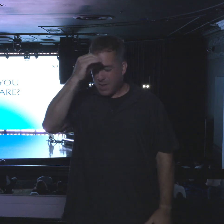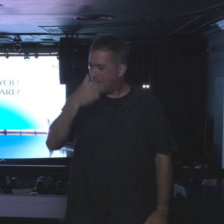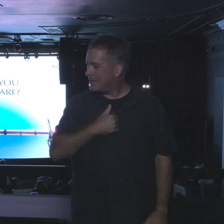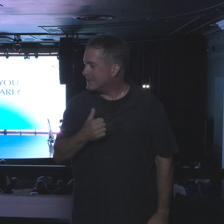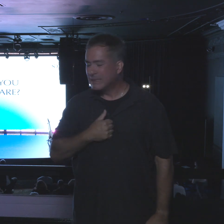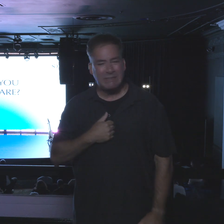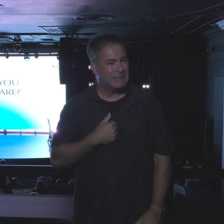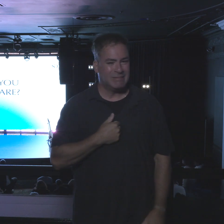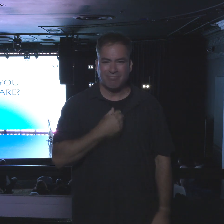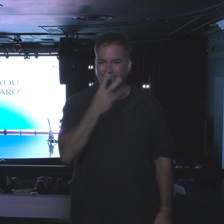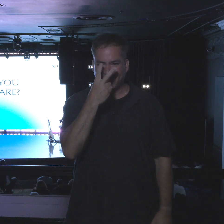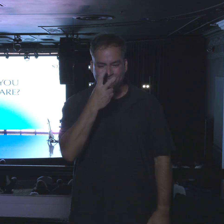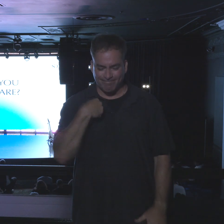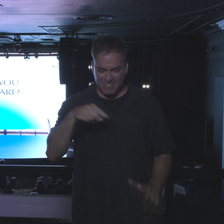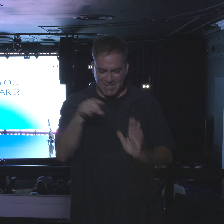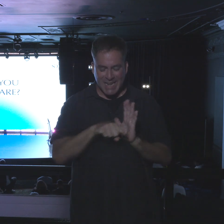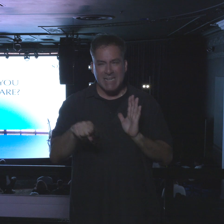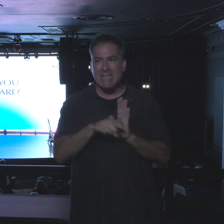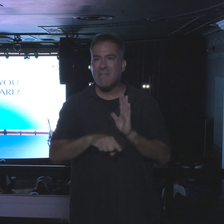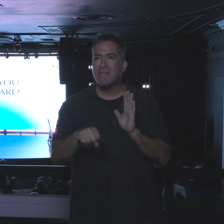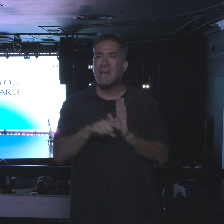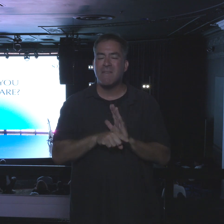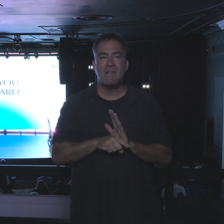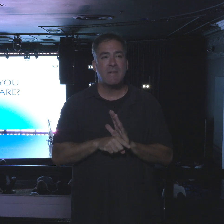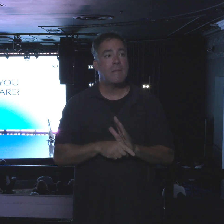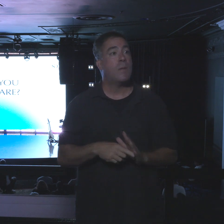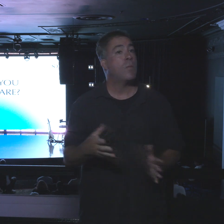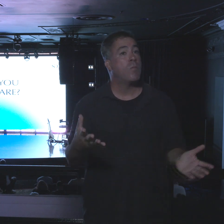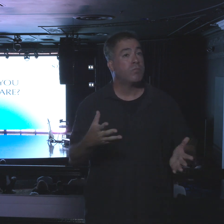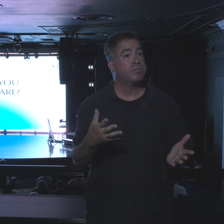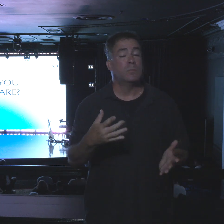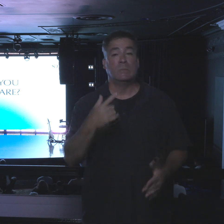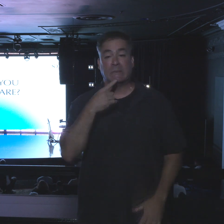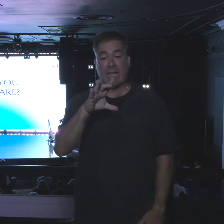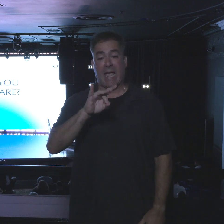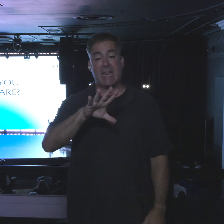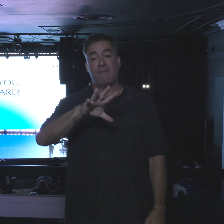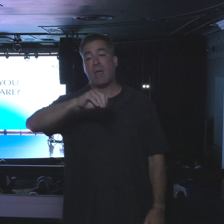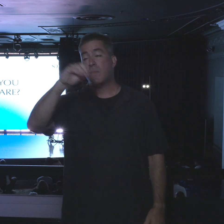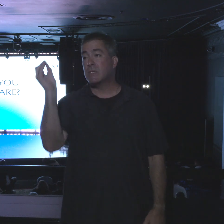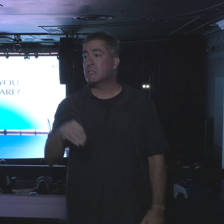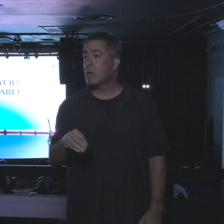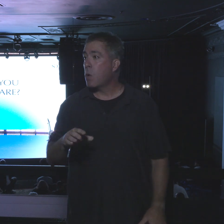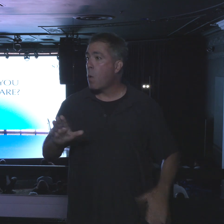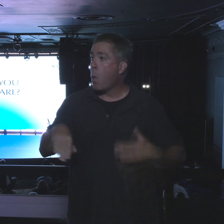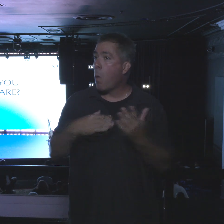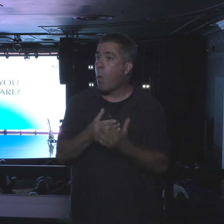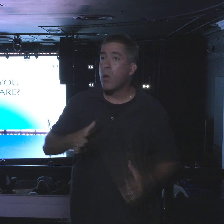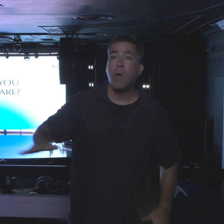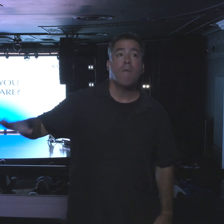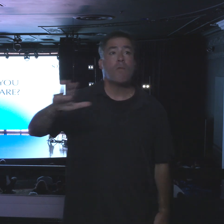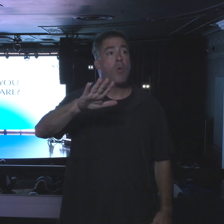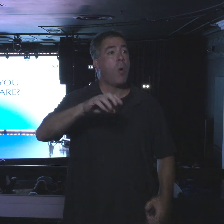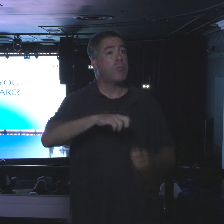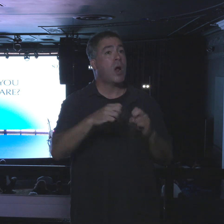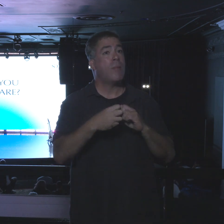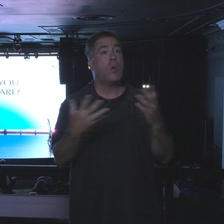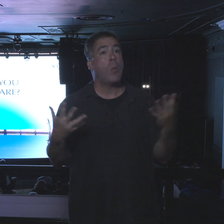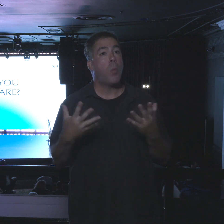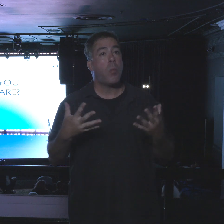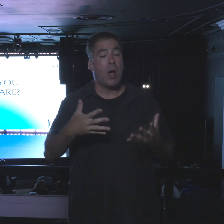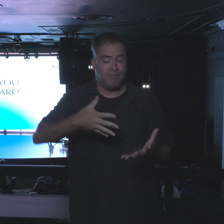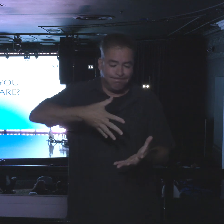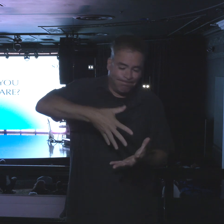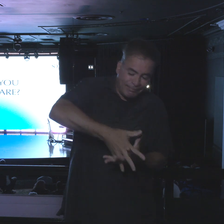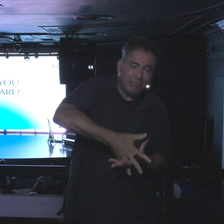And it's been said that 85% of all our problems stems from the way we view